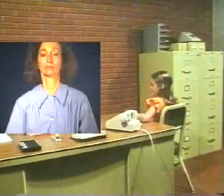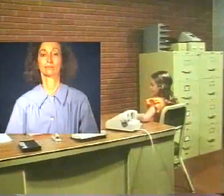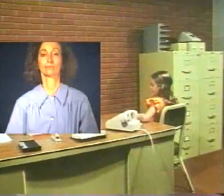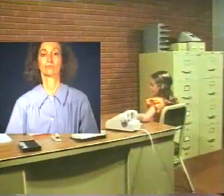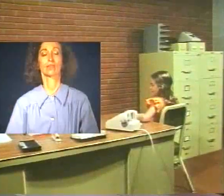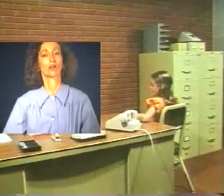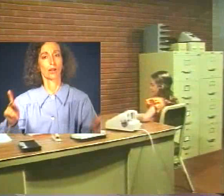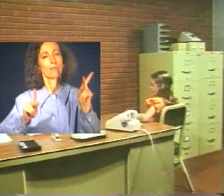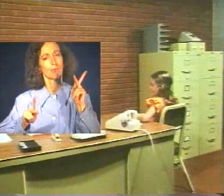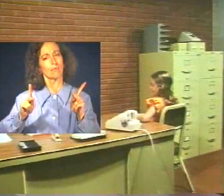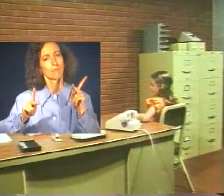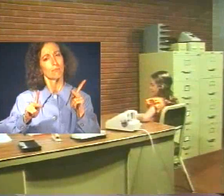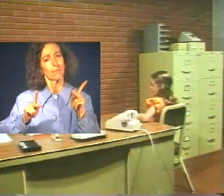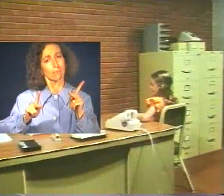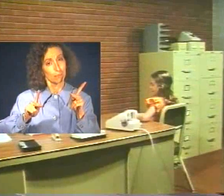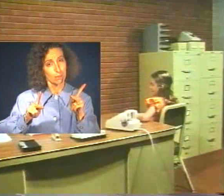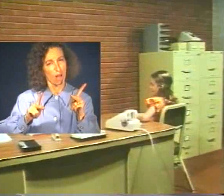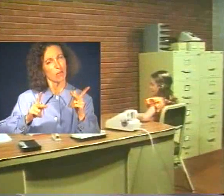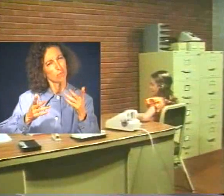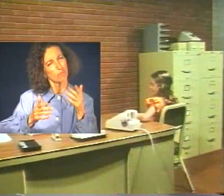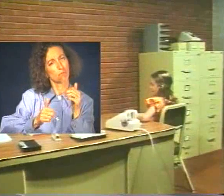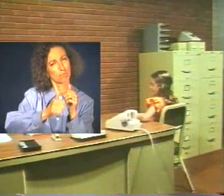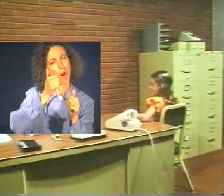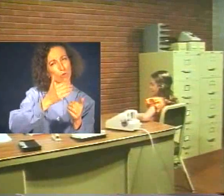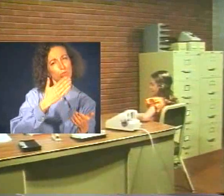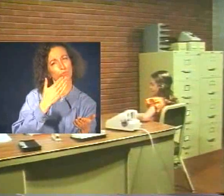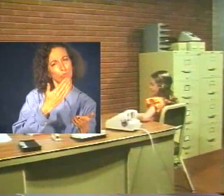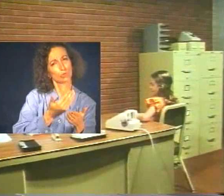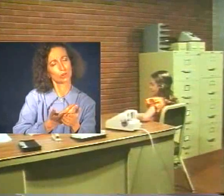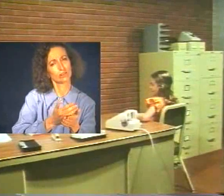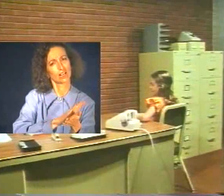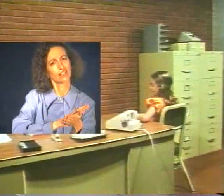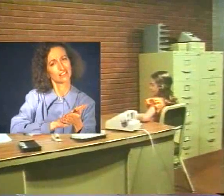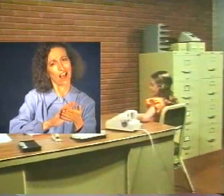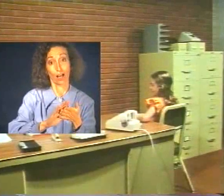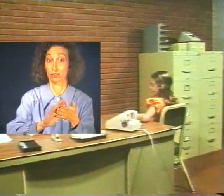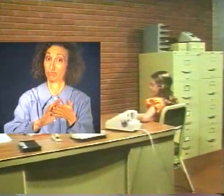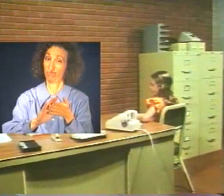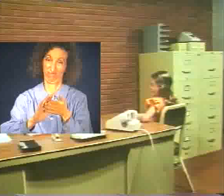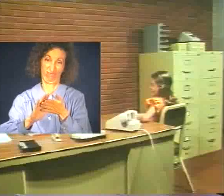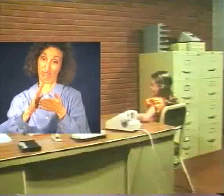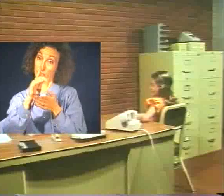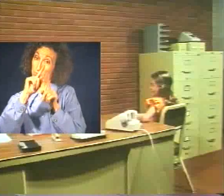Most people in the world are good and nice. But unfortunately, there are some strange ones.